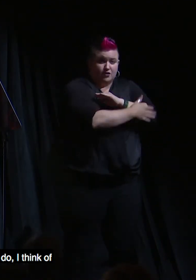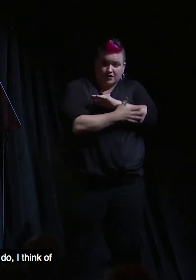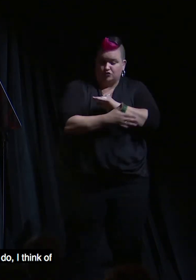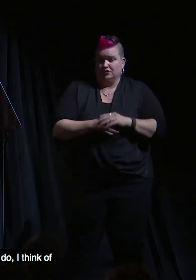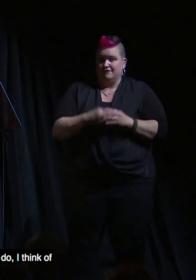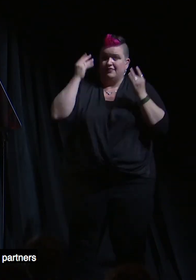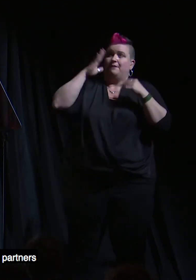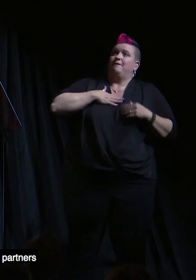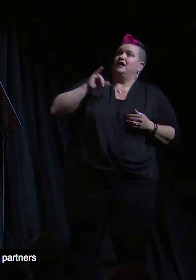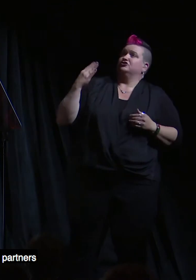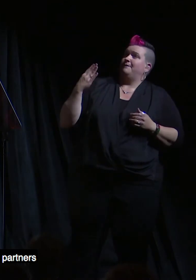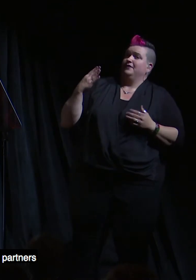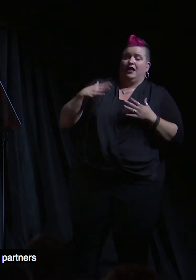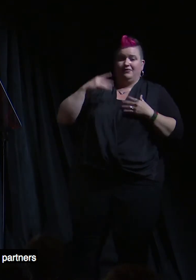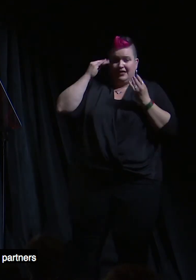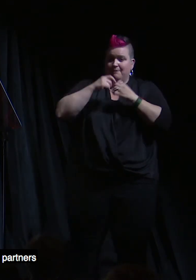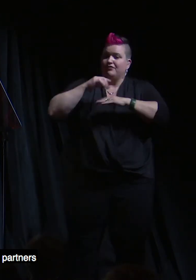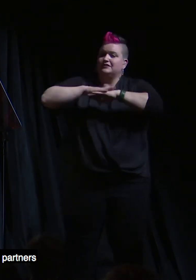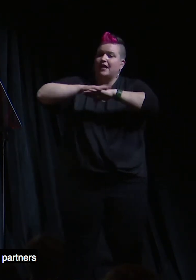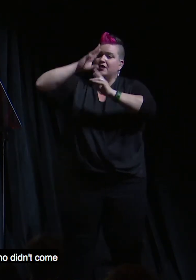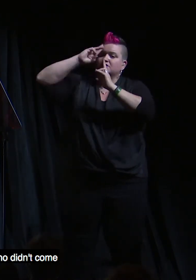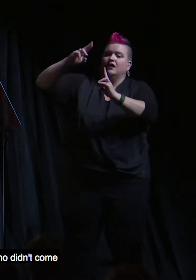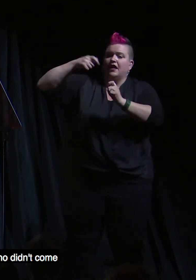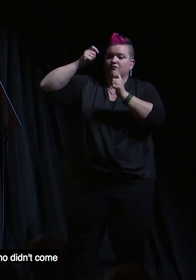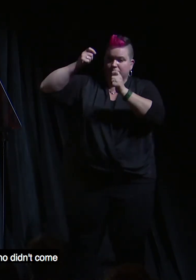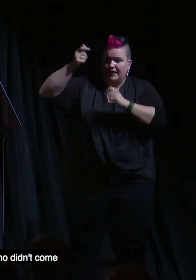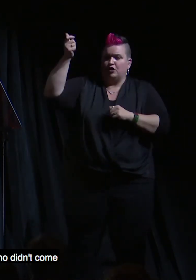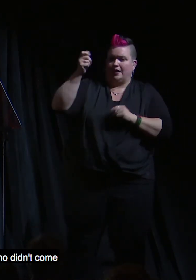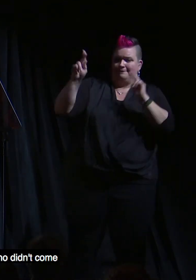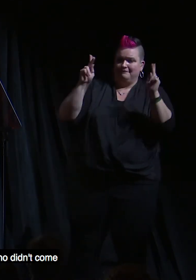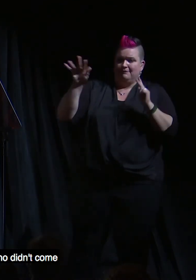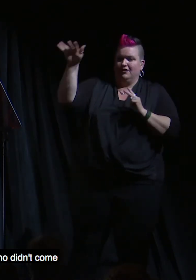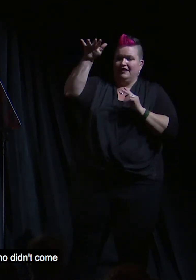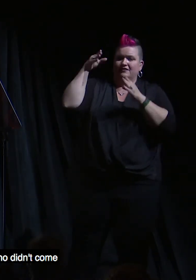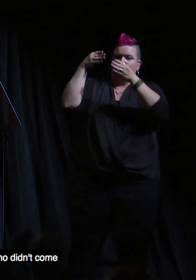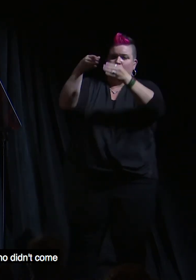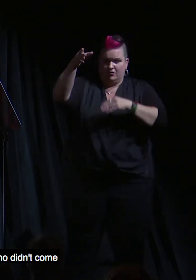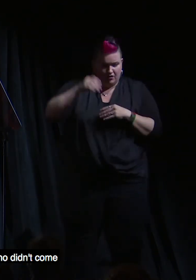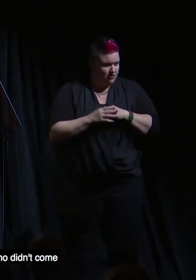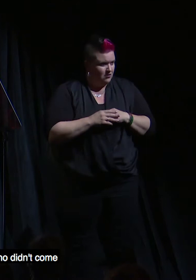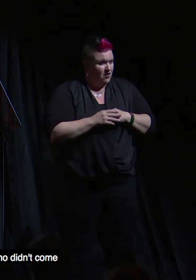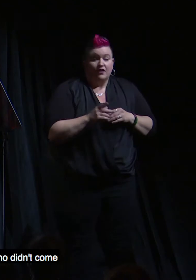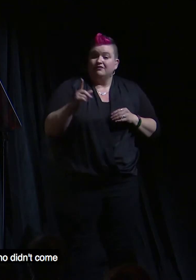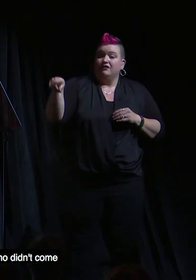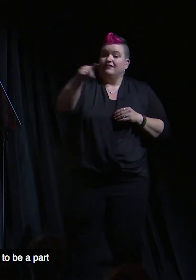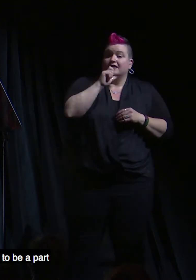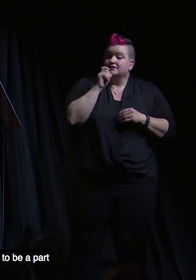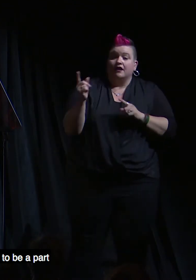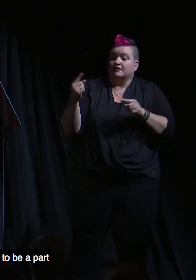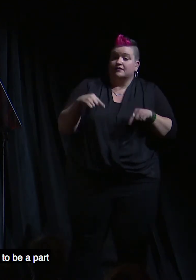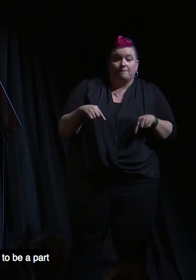need to do, I think of the table of honorees and grantee partners that we have in the back of the room, who didn't come